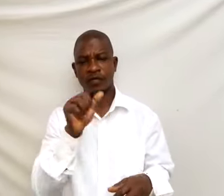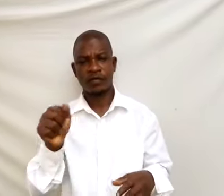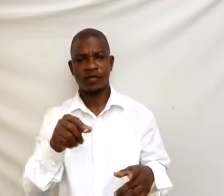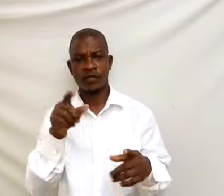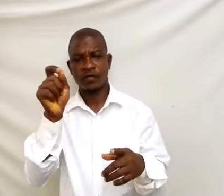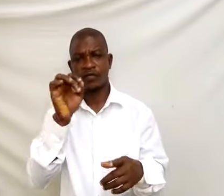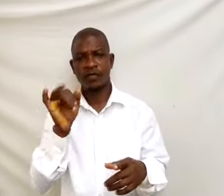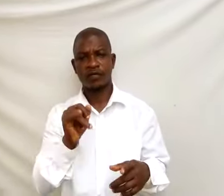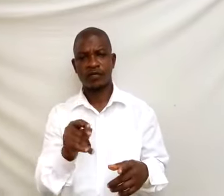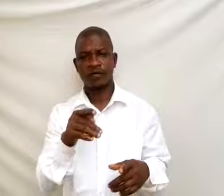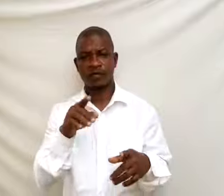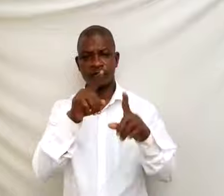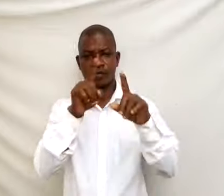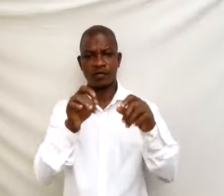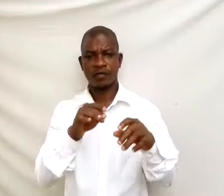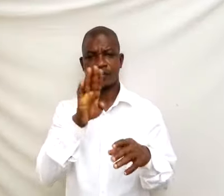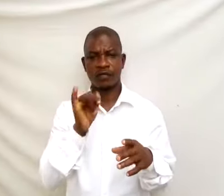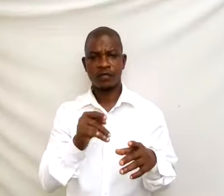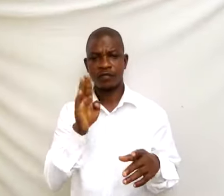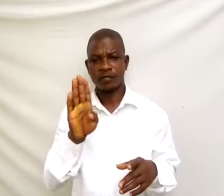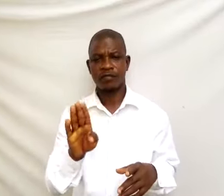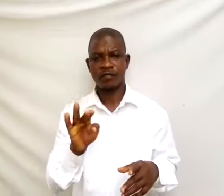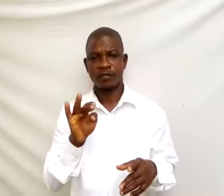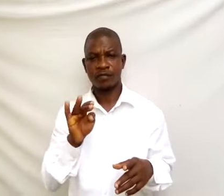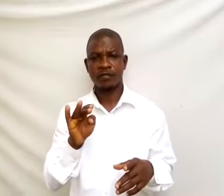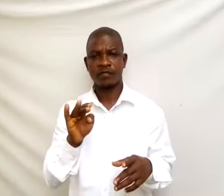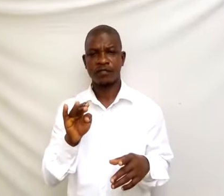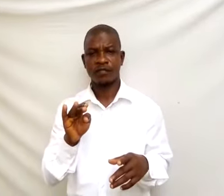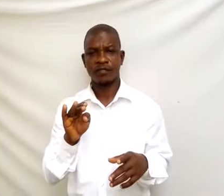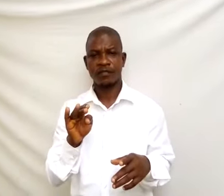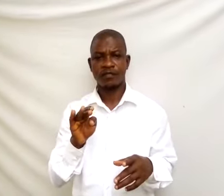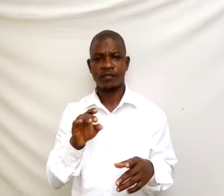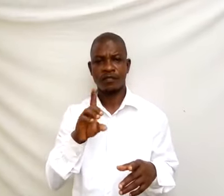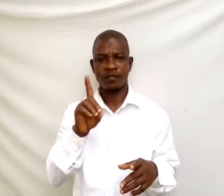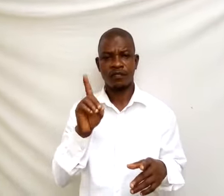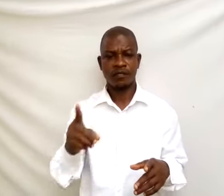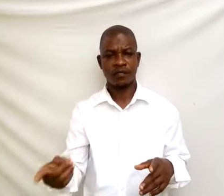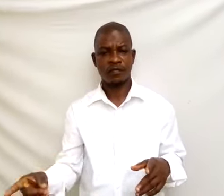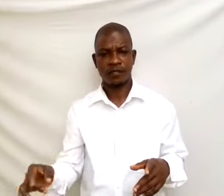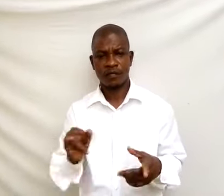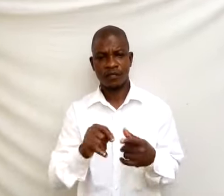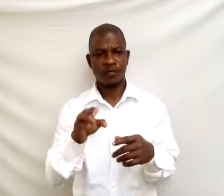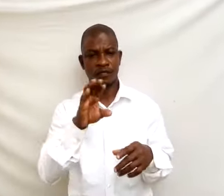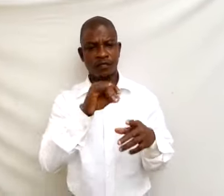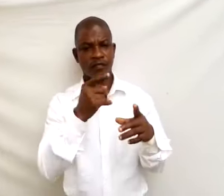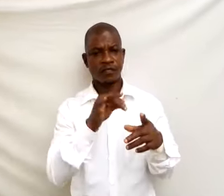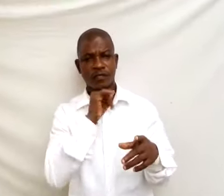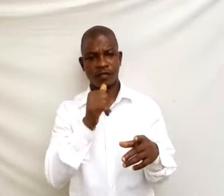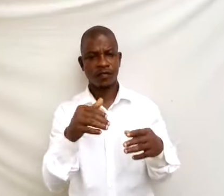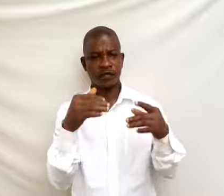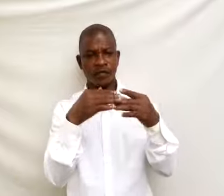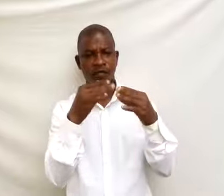bracket open B delta C bracket close is not equal to A star B